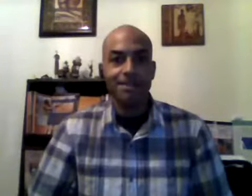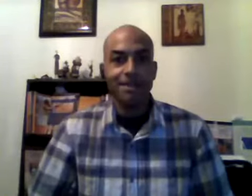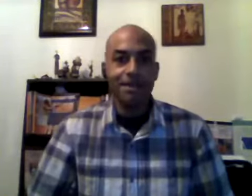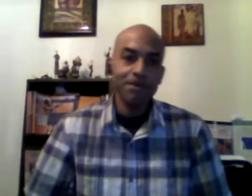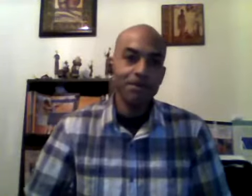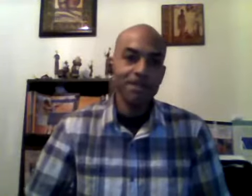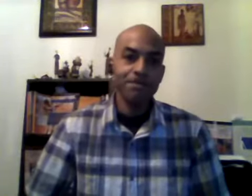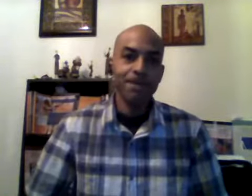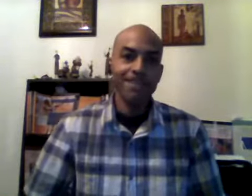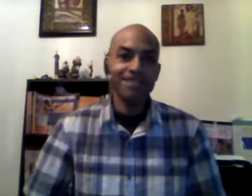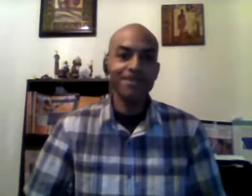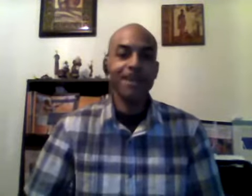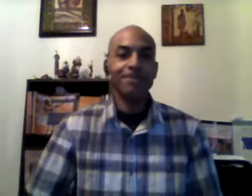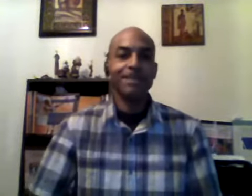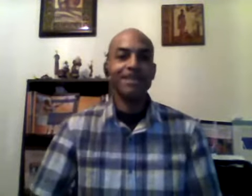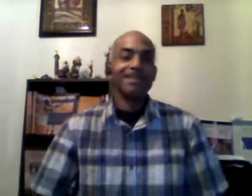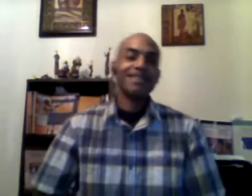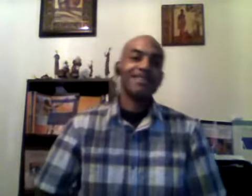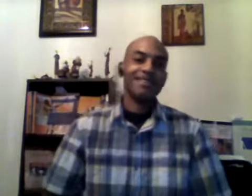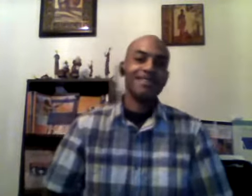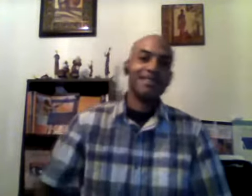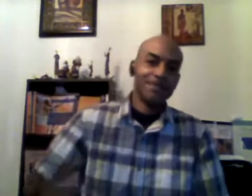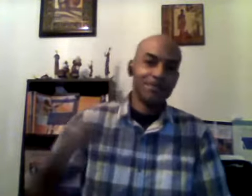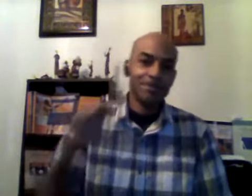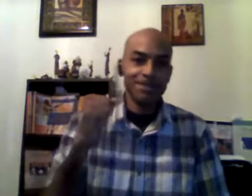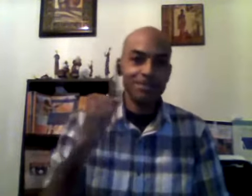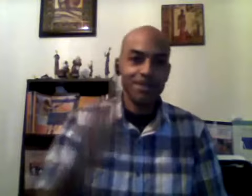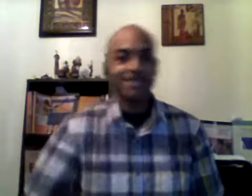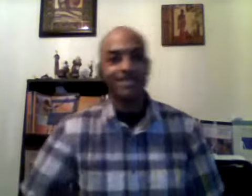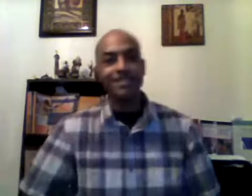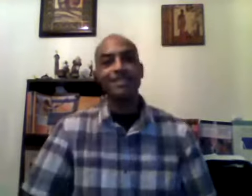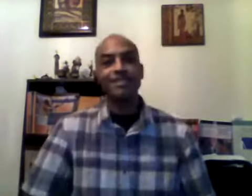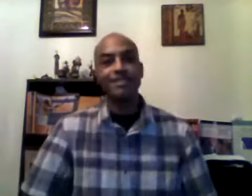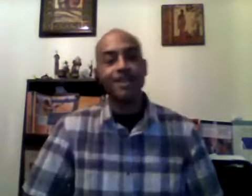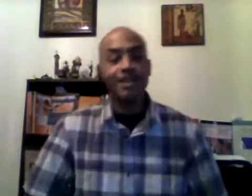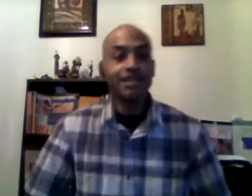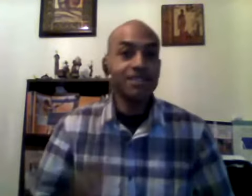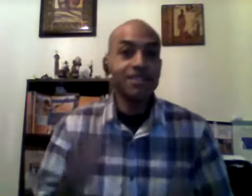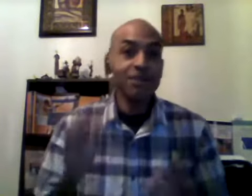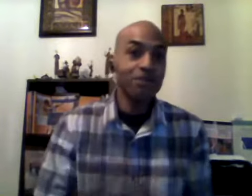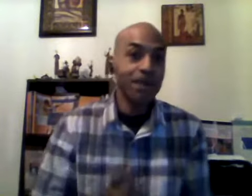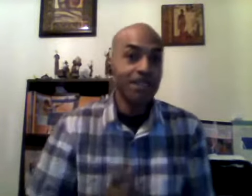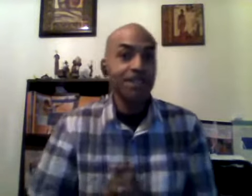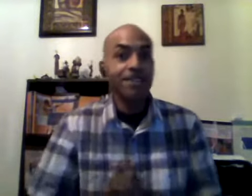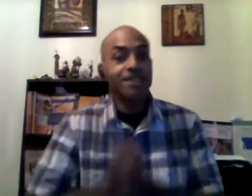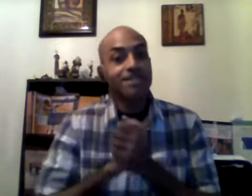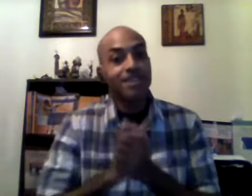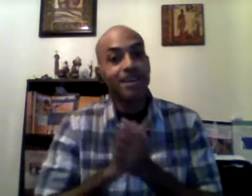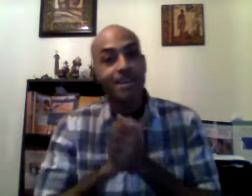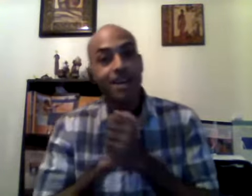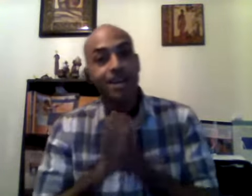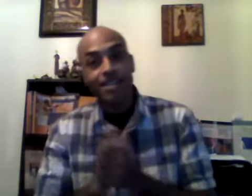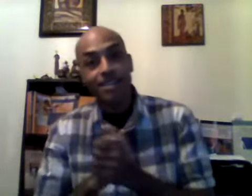peace and blessings family peace and blessings this is your brother sean ali